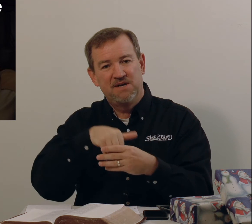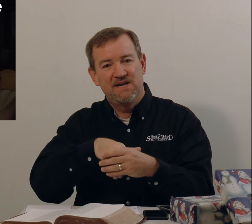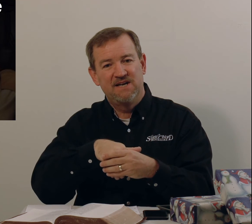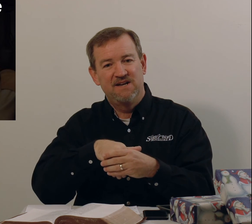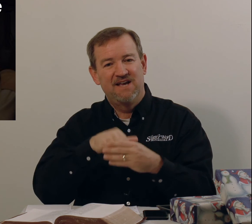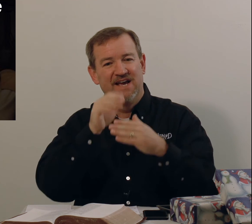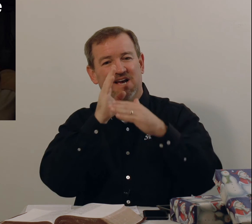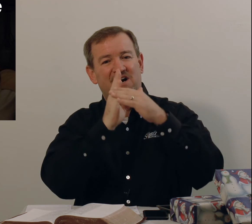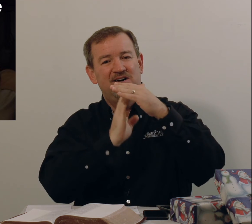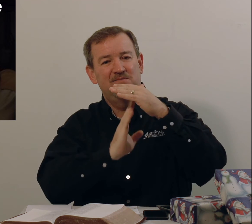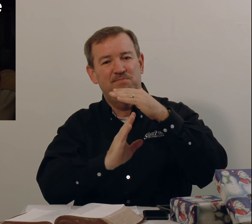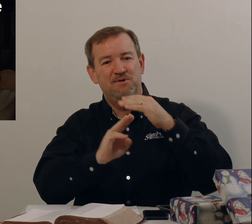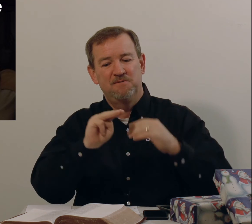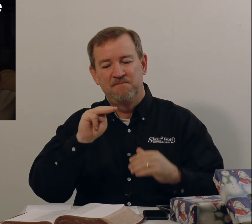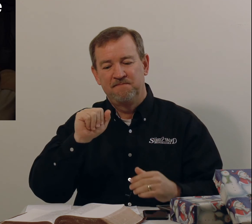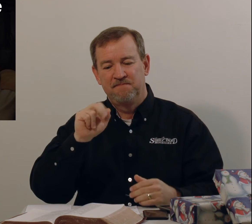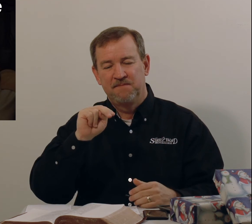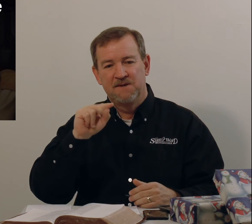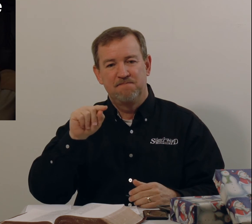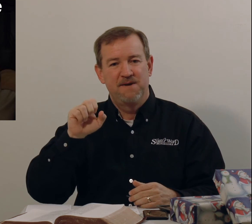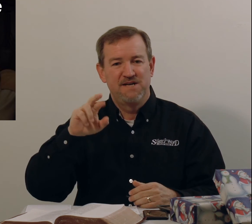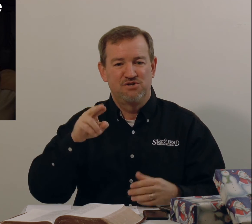in a humble manger.